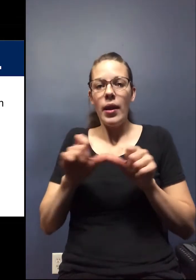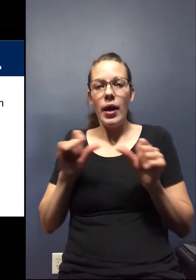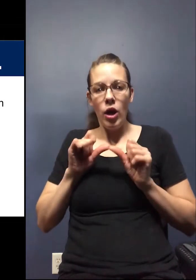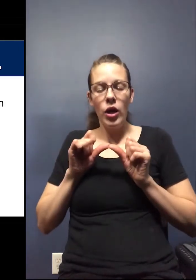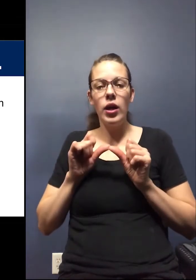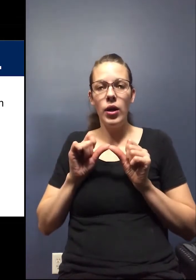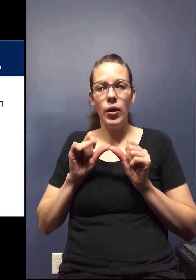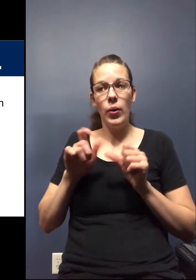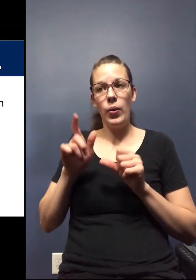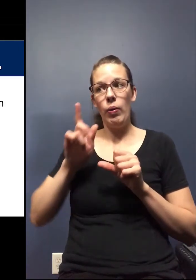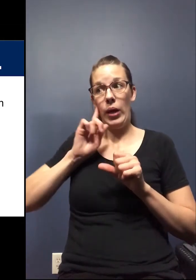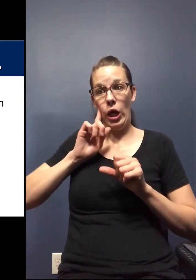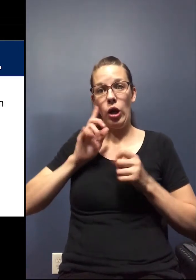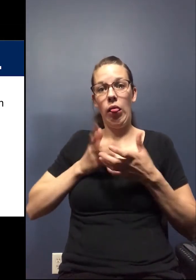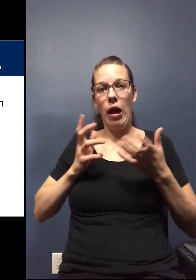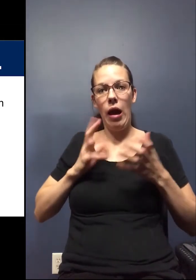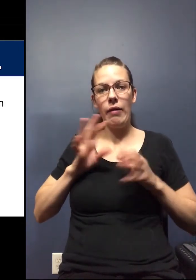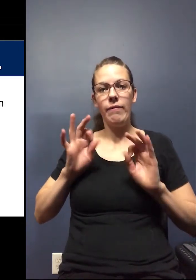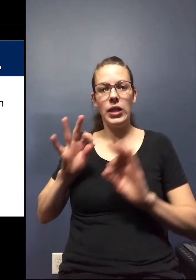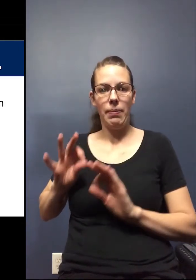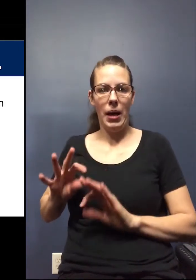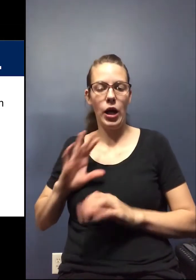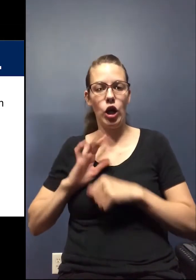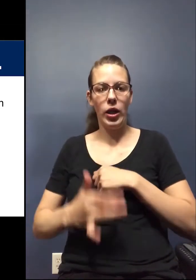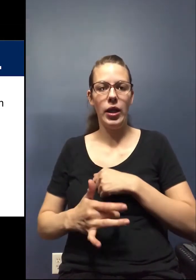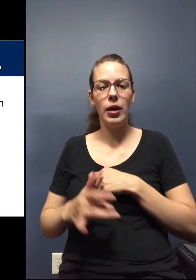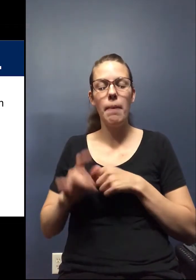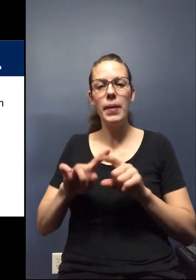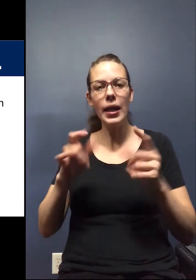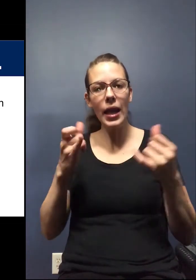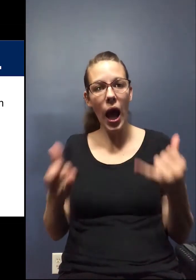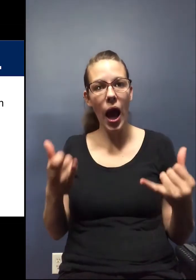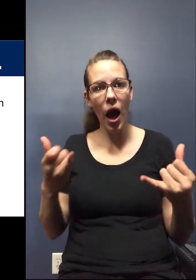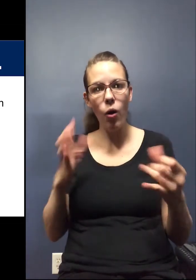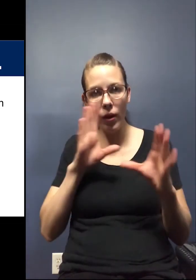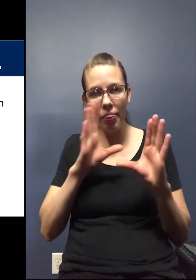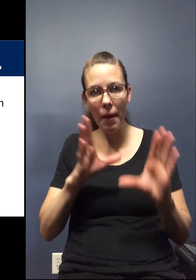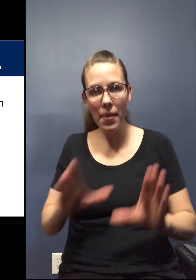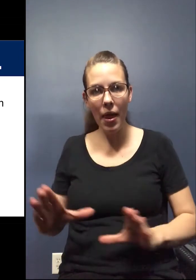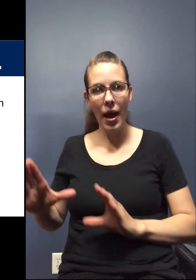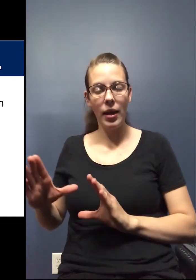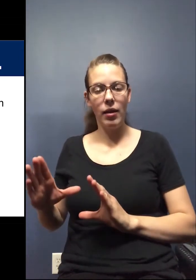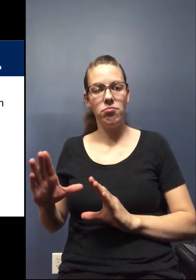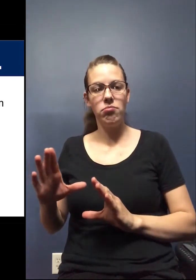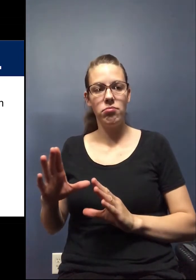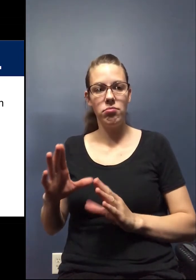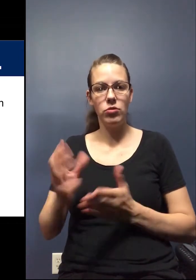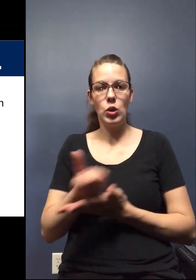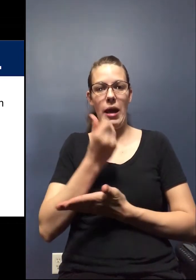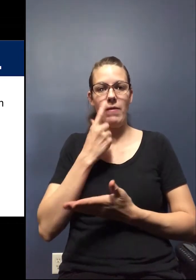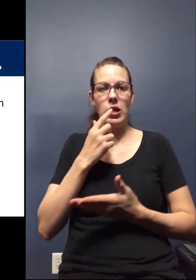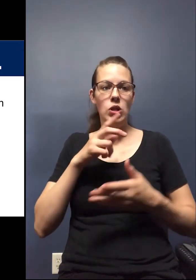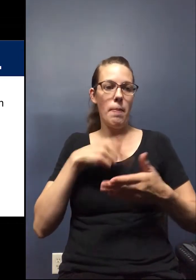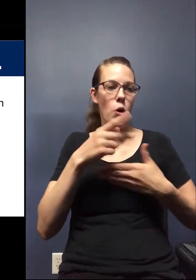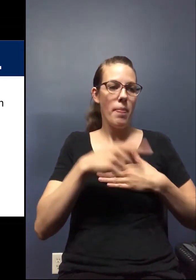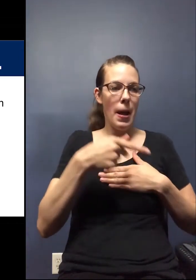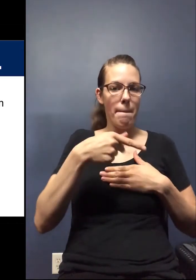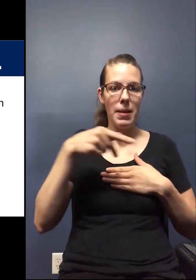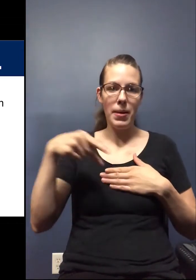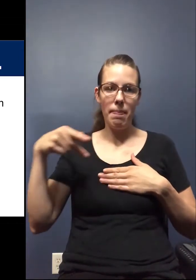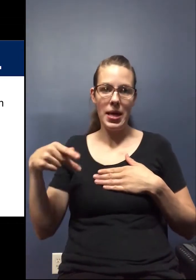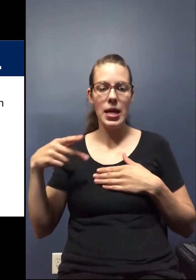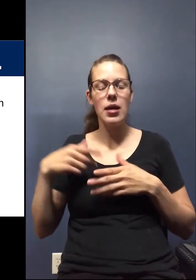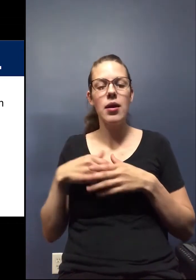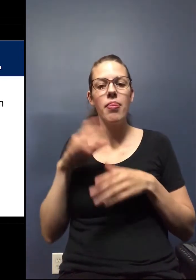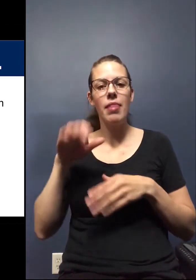the areas that we heard a lot of feedback on early on, but then now as they're planning, um, to take advantage of programs like PPP and